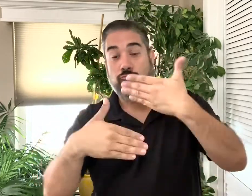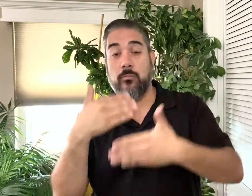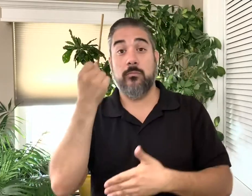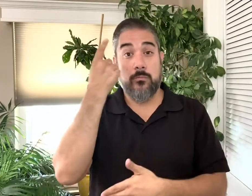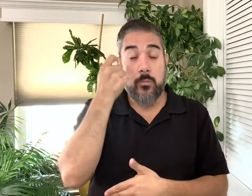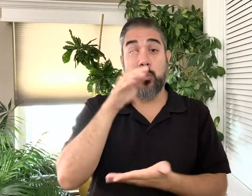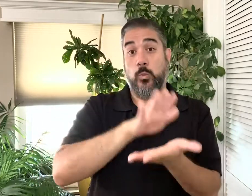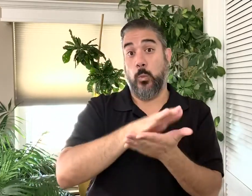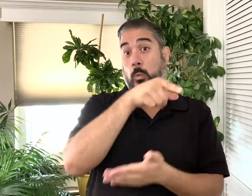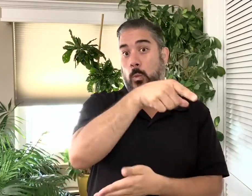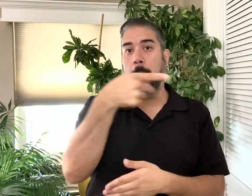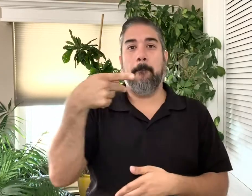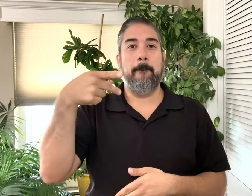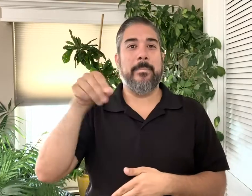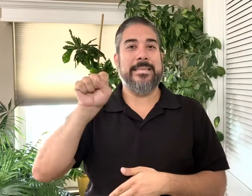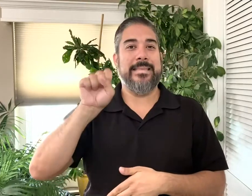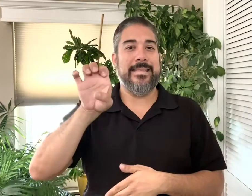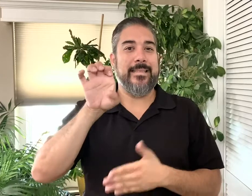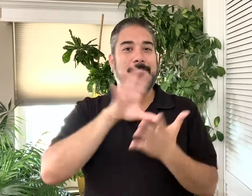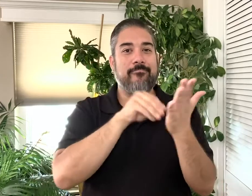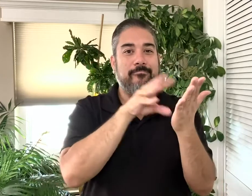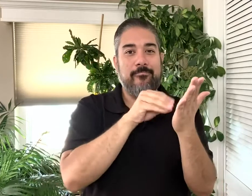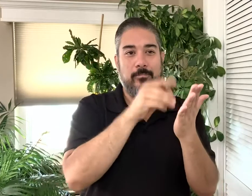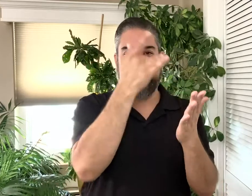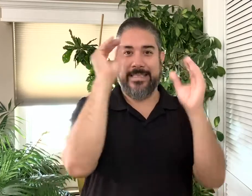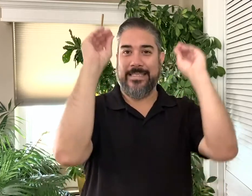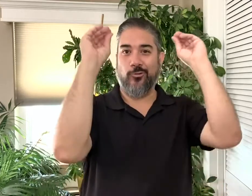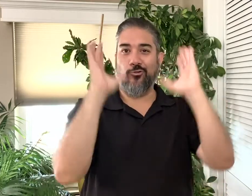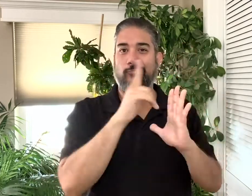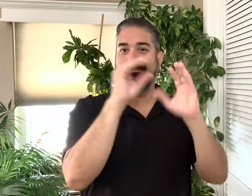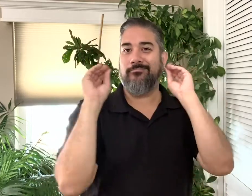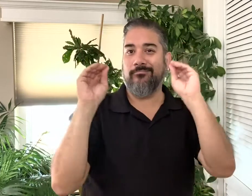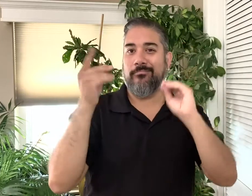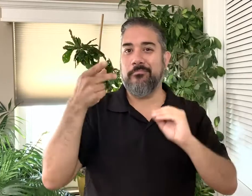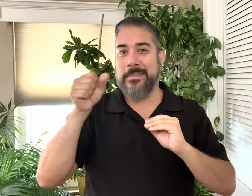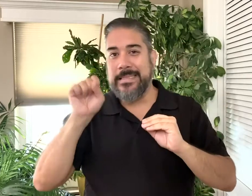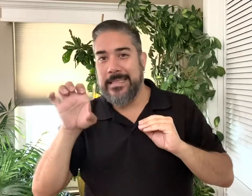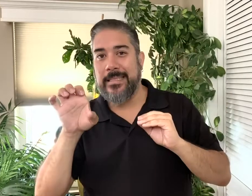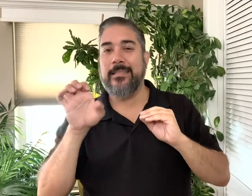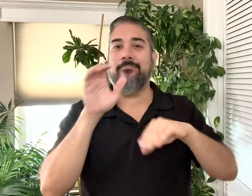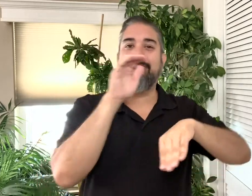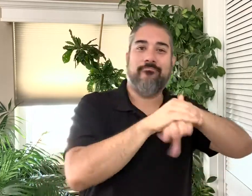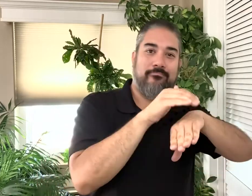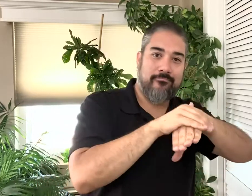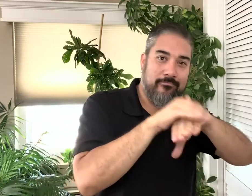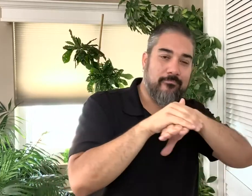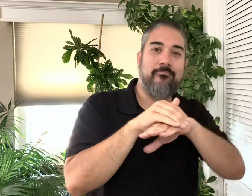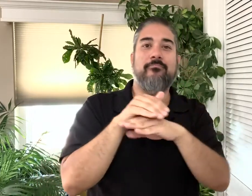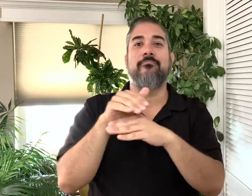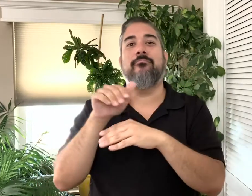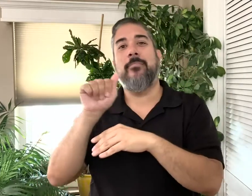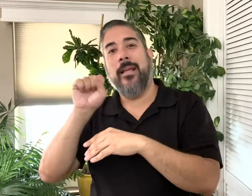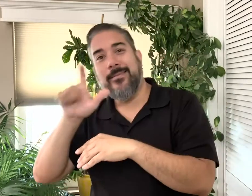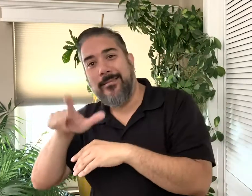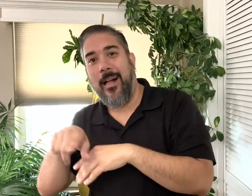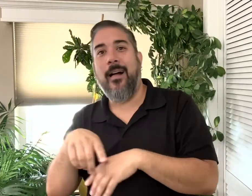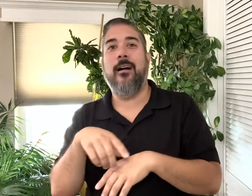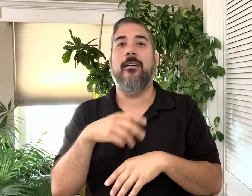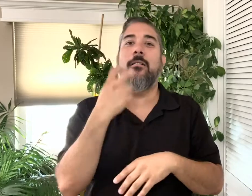At home and at school, I used Sign Language. At school, we used PSE, Pigeon Sign Language. The teachers taught PSE,